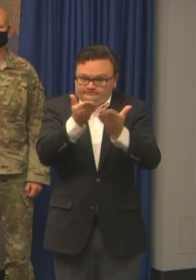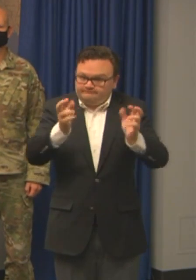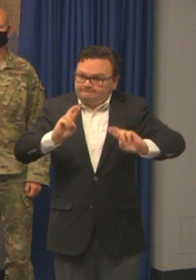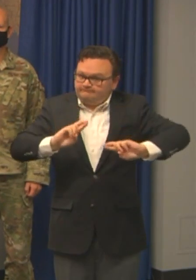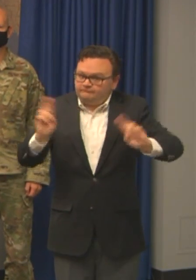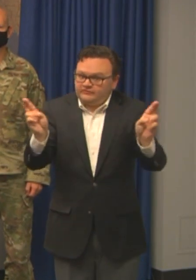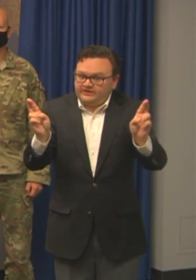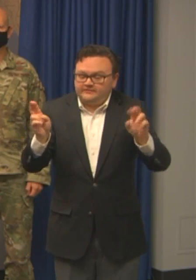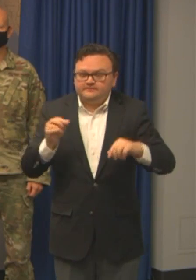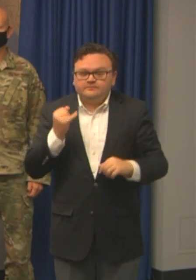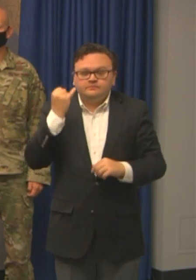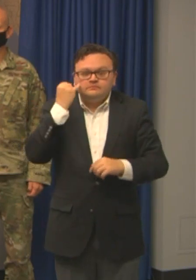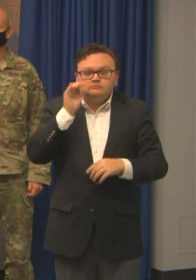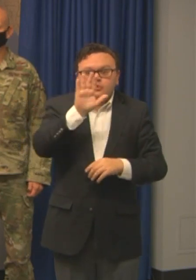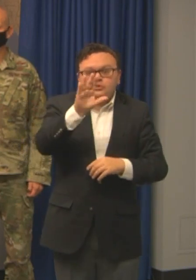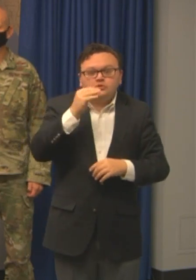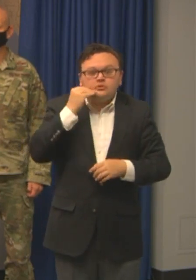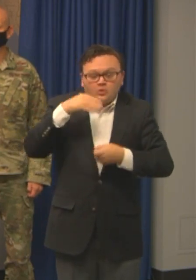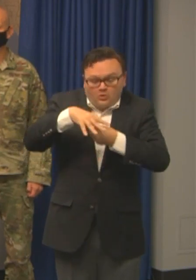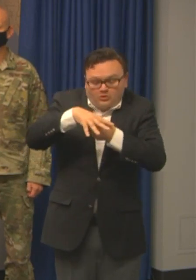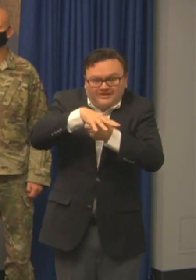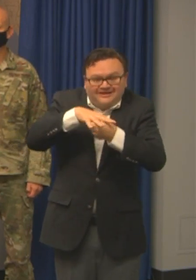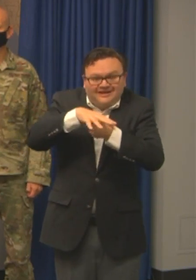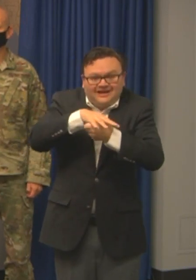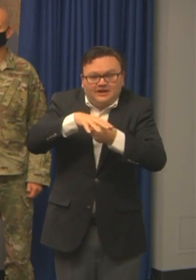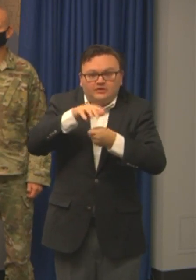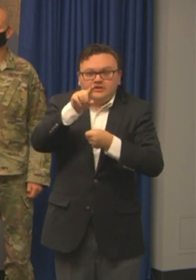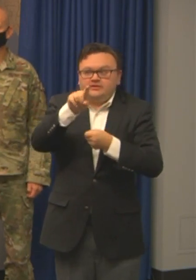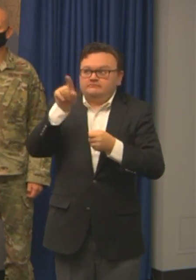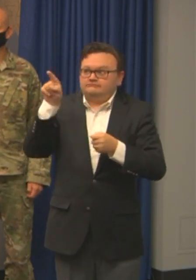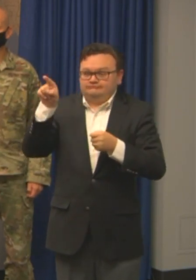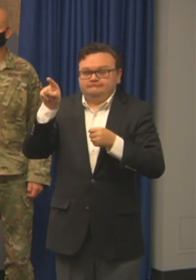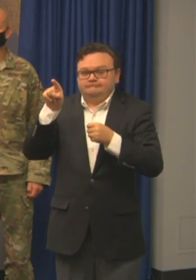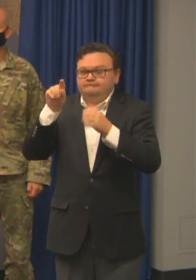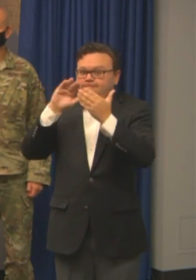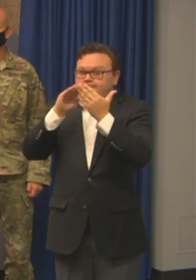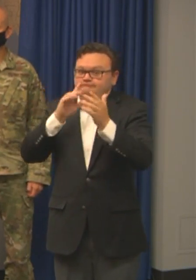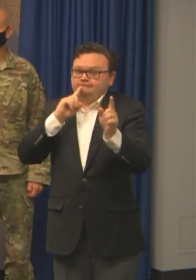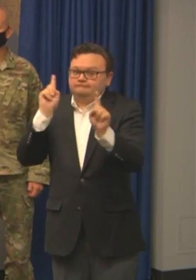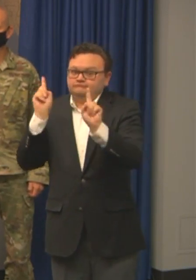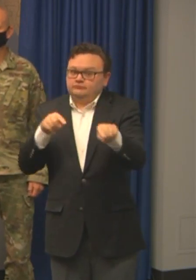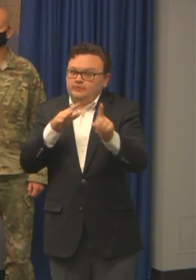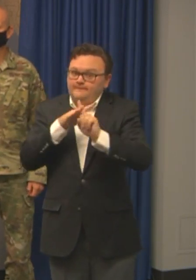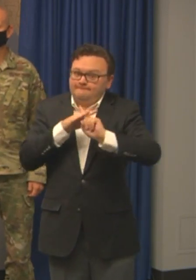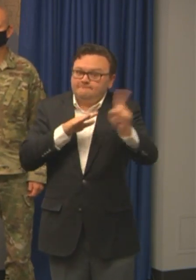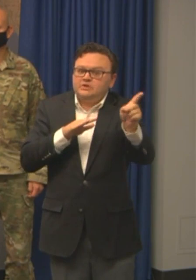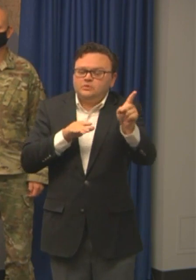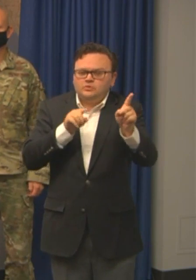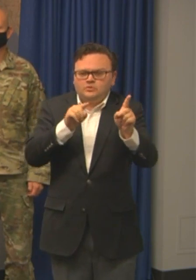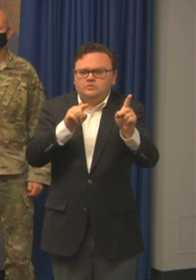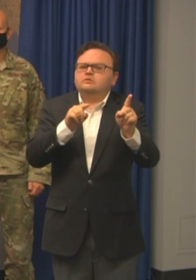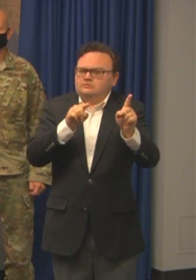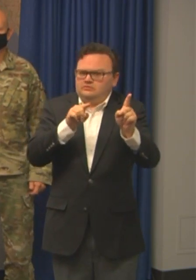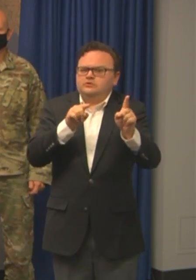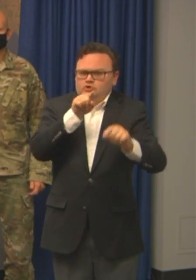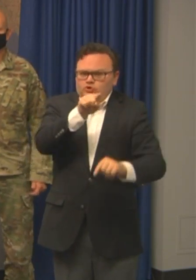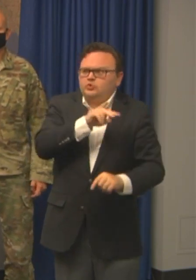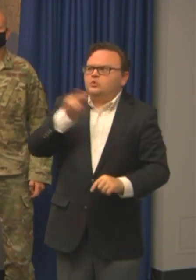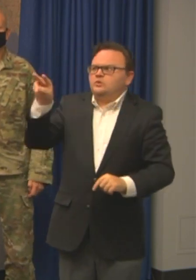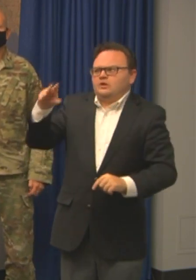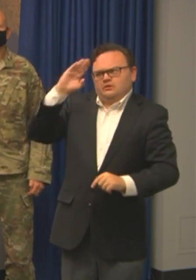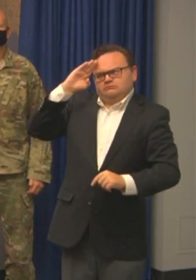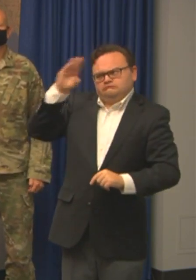And if you're in an area in an evacuation zone and you do get those those orders to evacuate, you know, please heed heed that call.